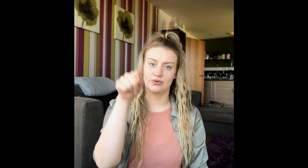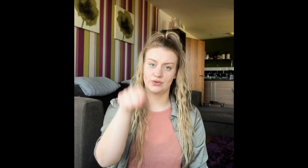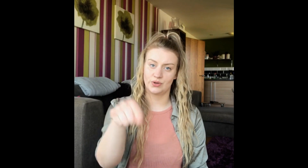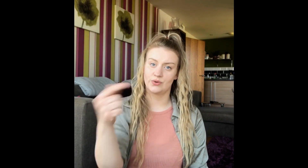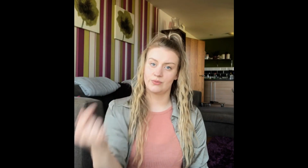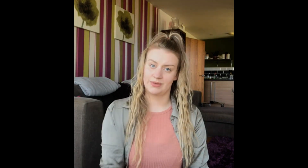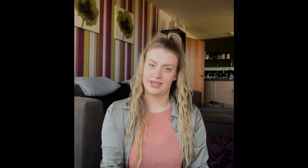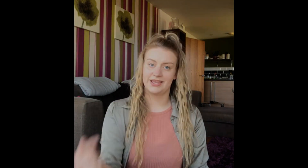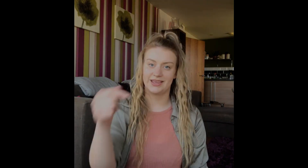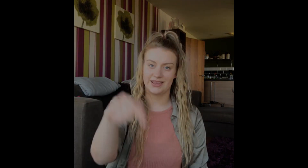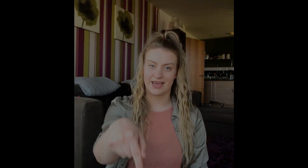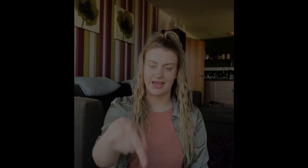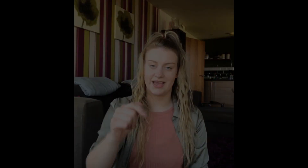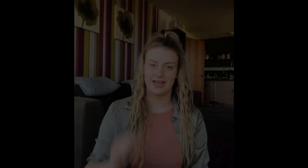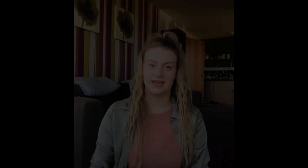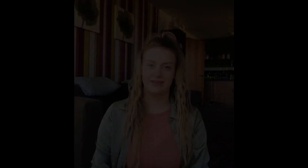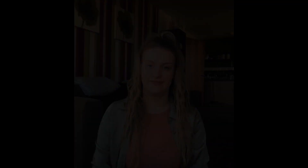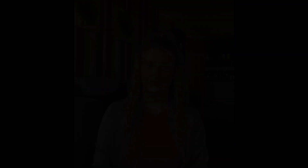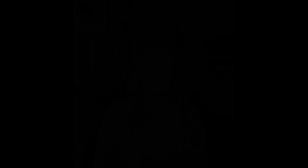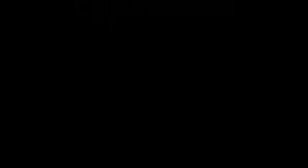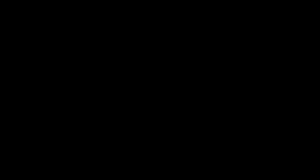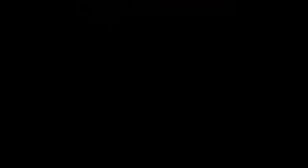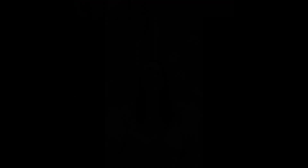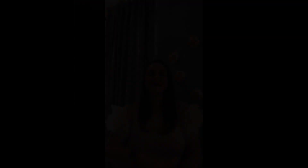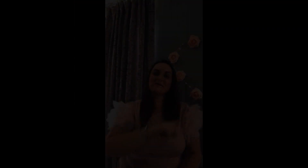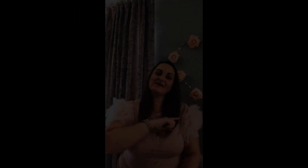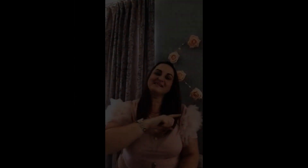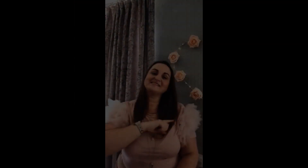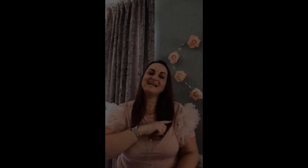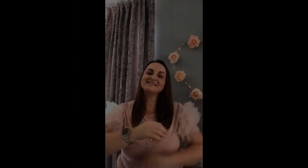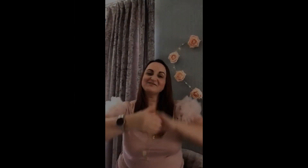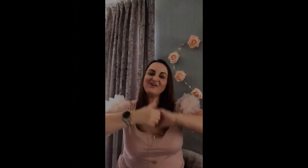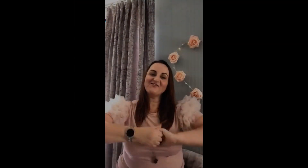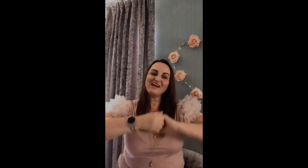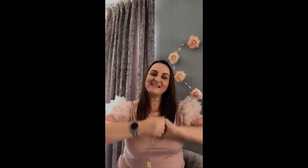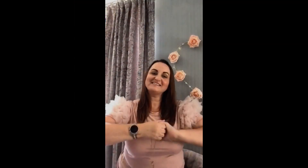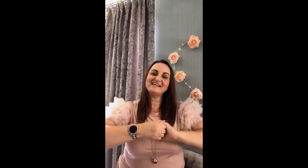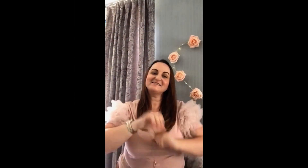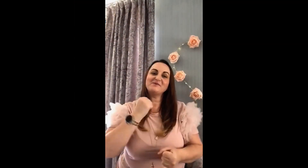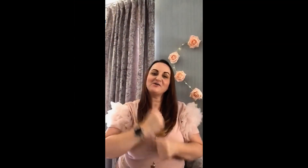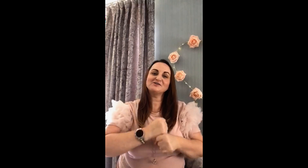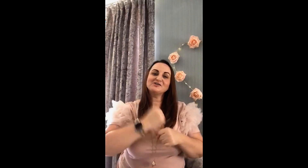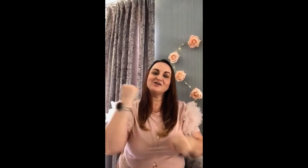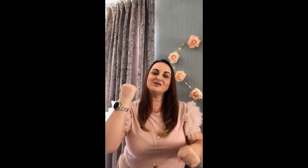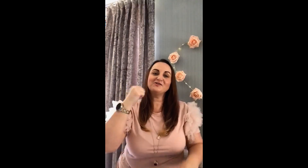And you'll be there Cause that's what friends are supposed to do